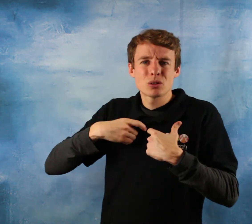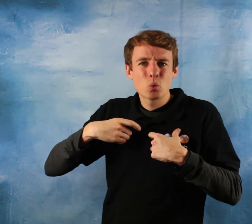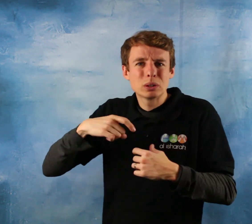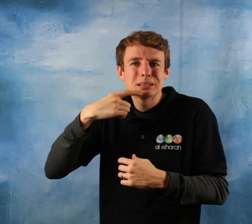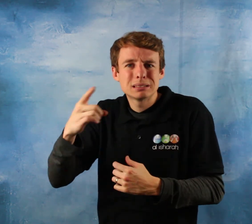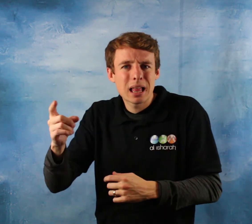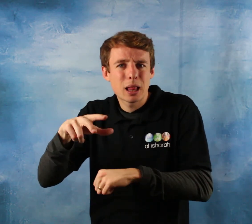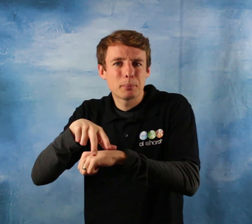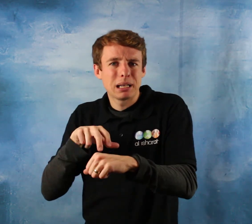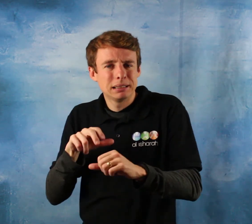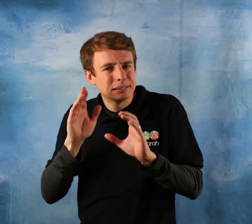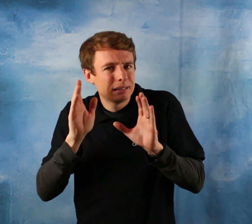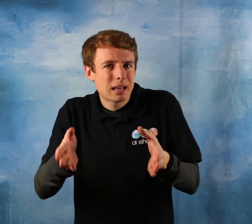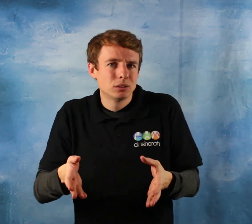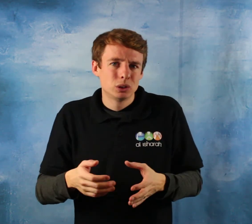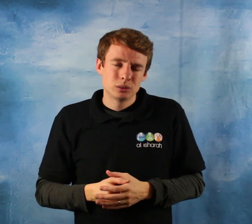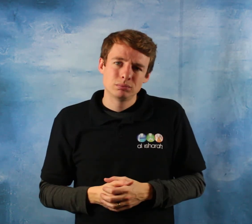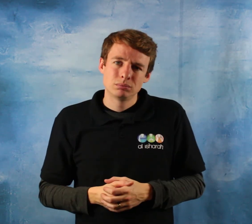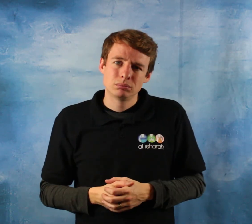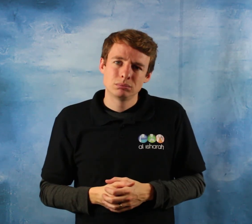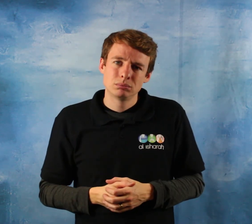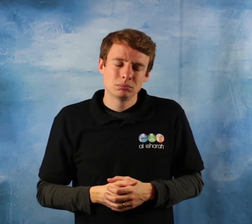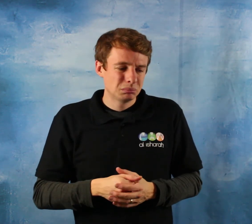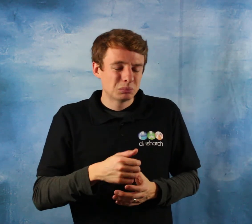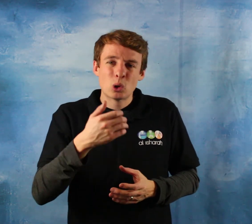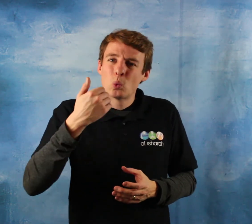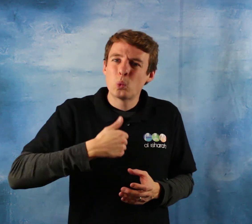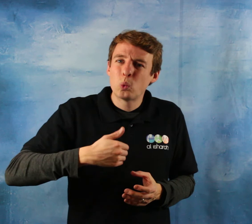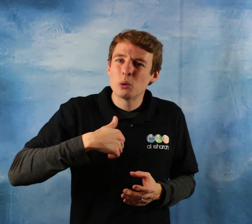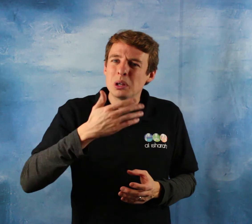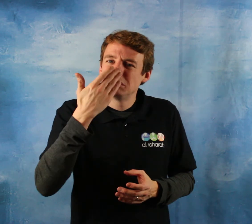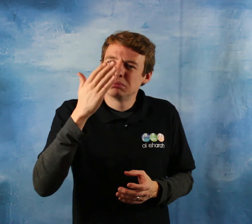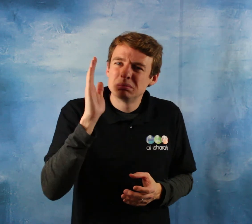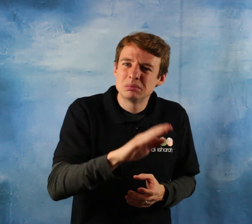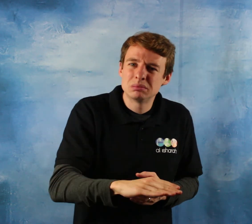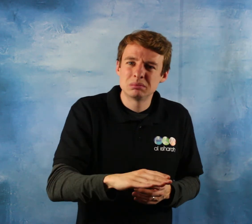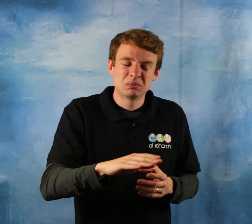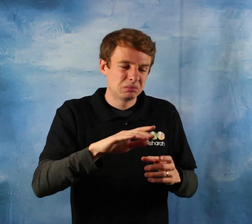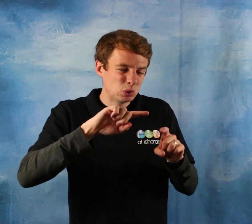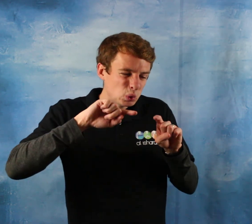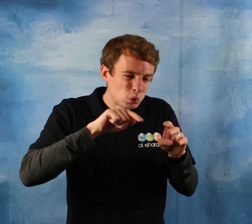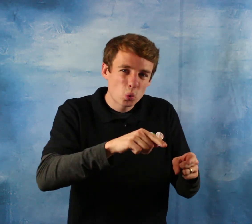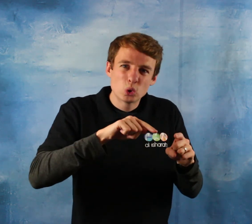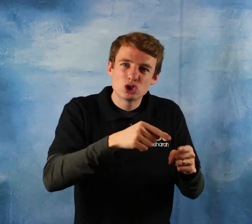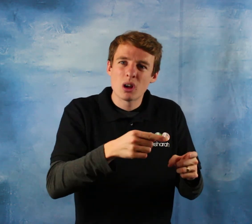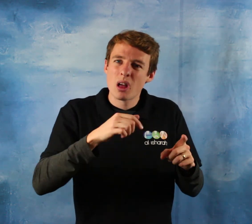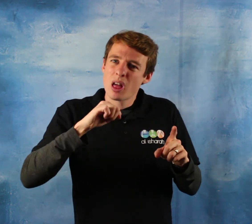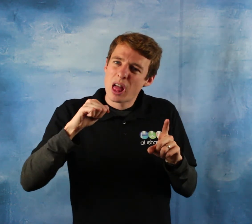to torture to abuse to terror or live in fear not least in her